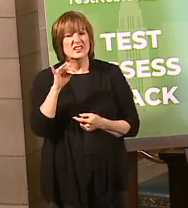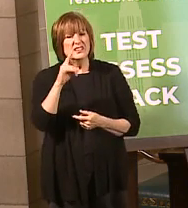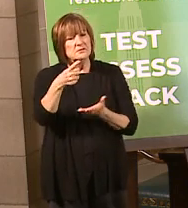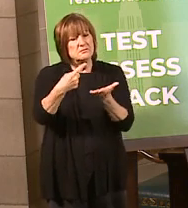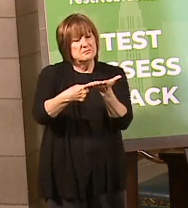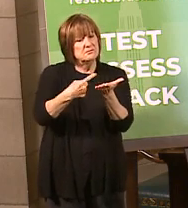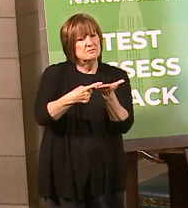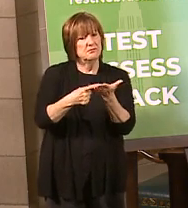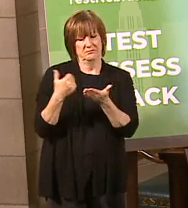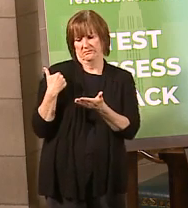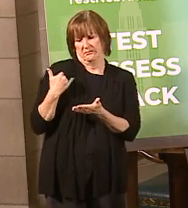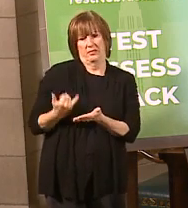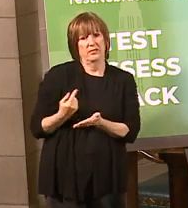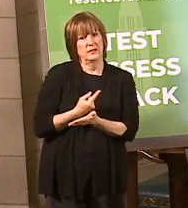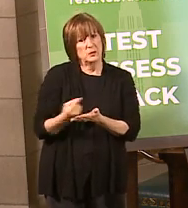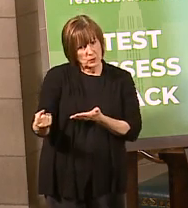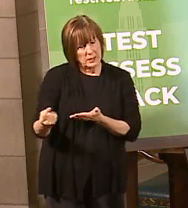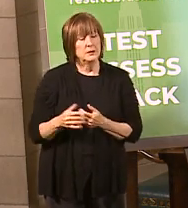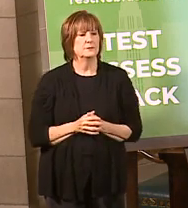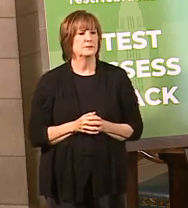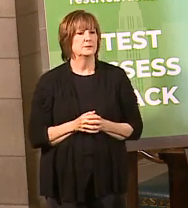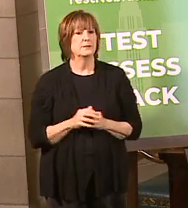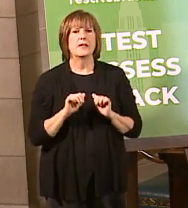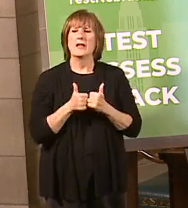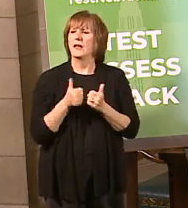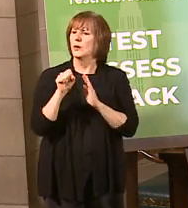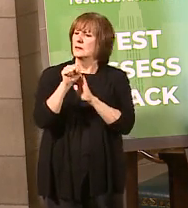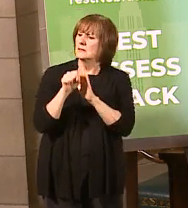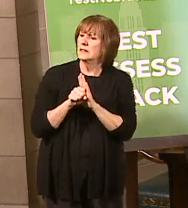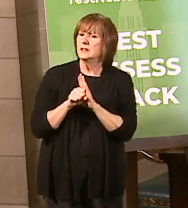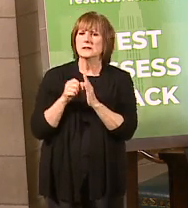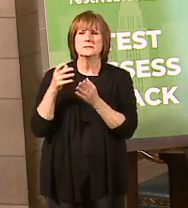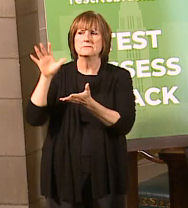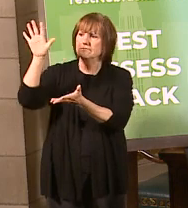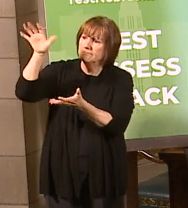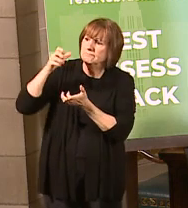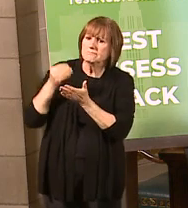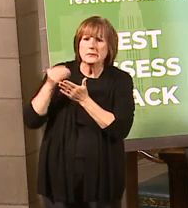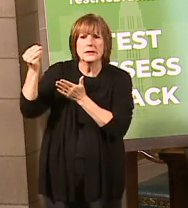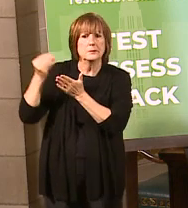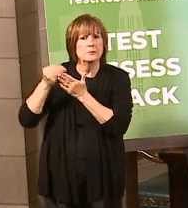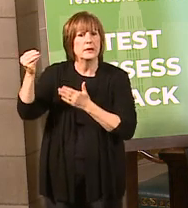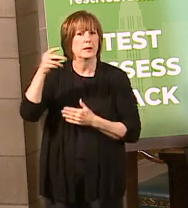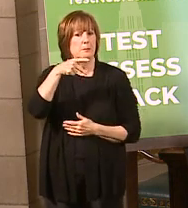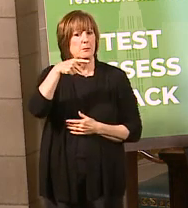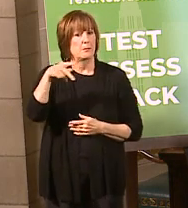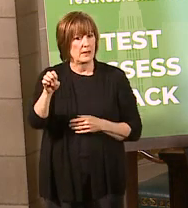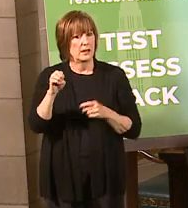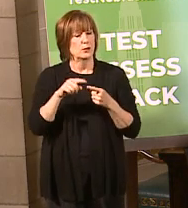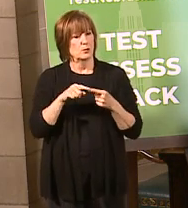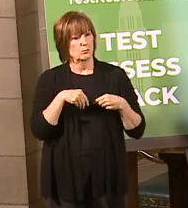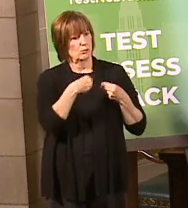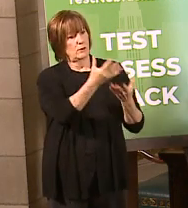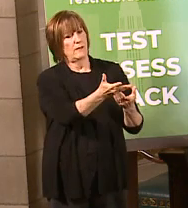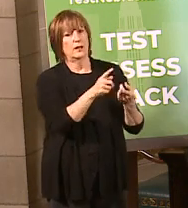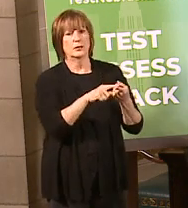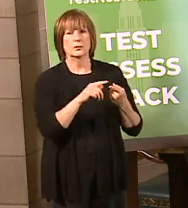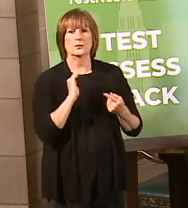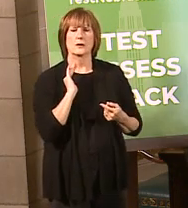this week and so forth with regard to how the state has been going out and acquiring personal protective equipment to be able to provide our